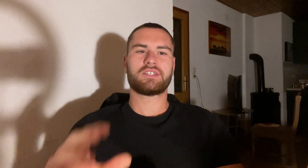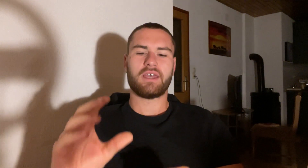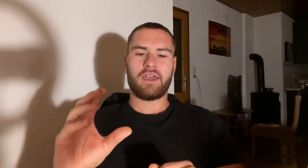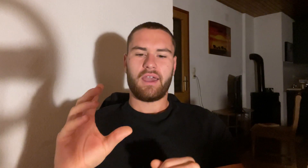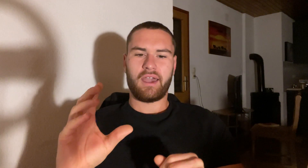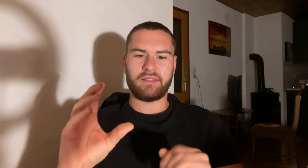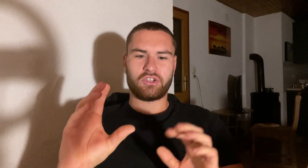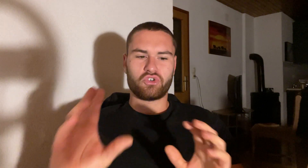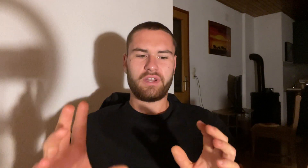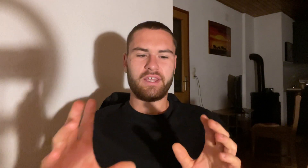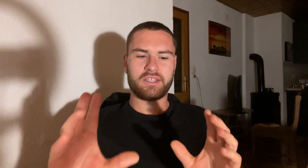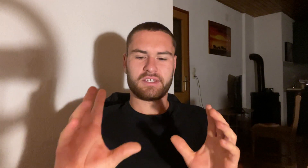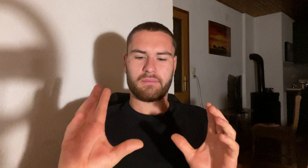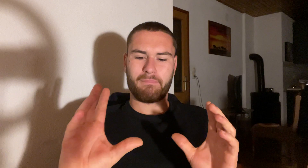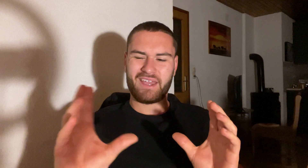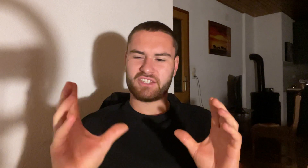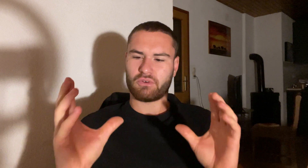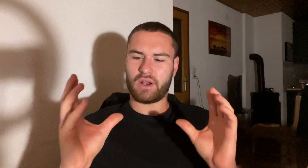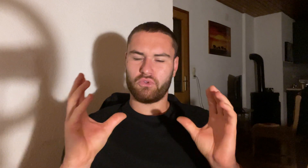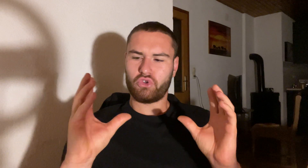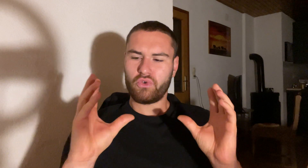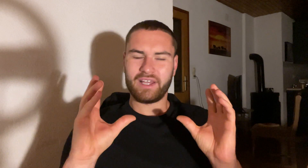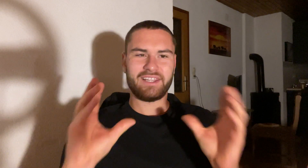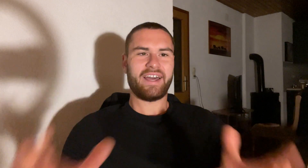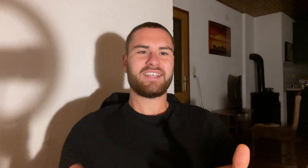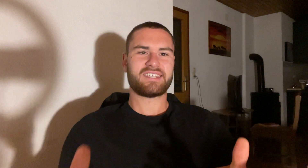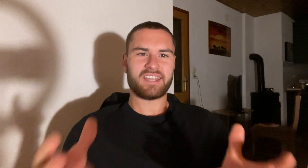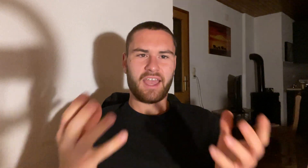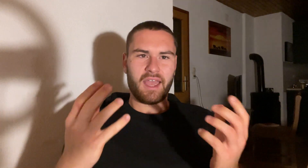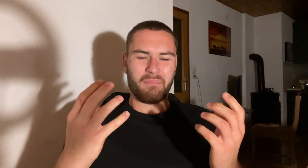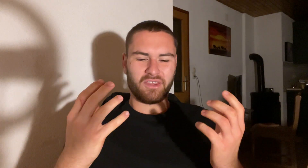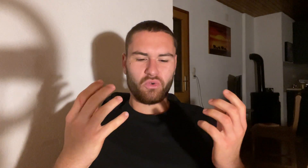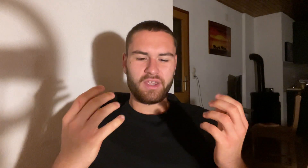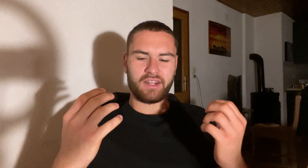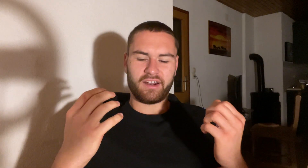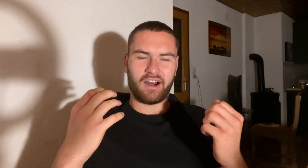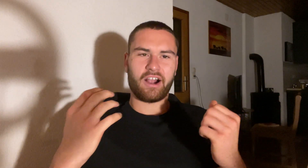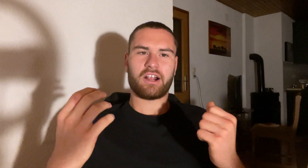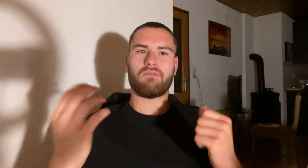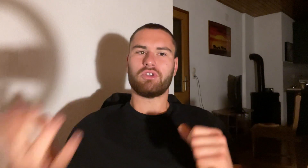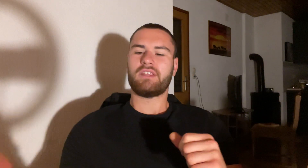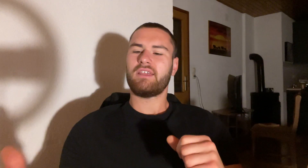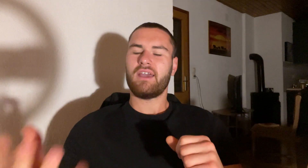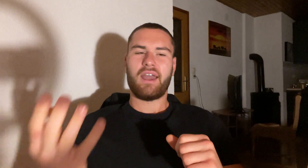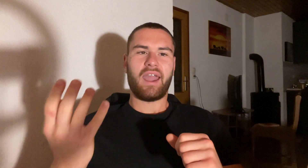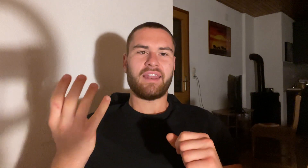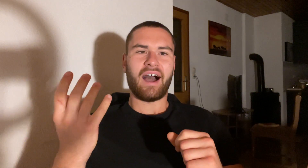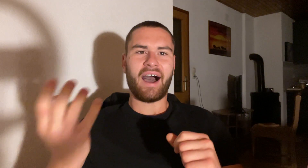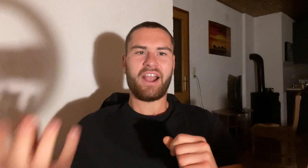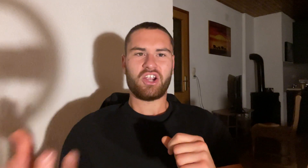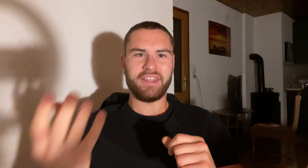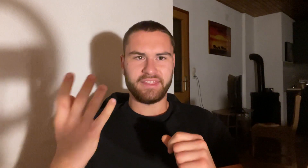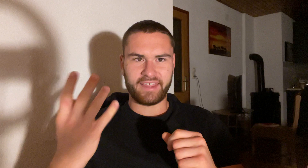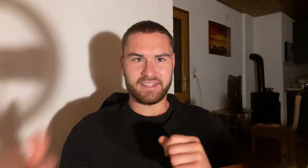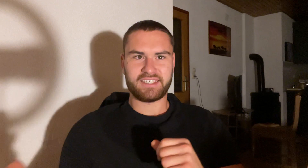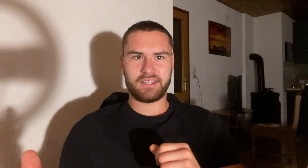And the training is based around doing less, but doing it in a higher quality and higher intensity.